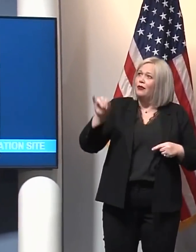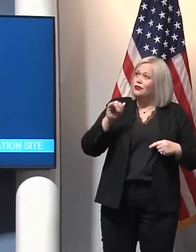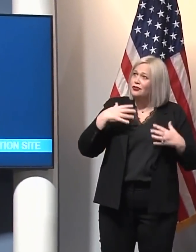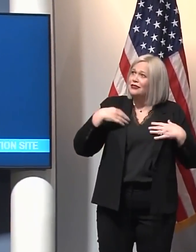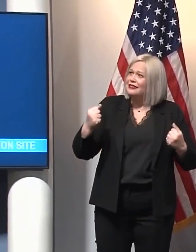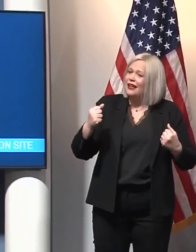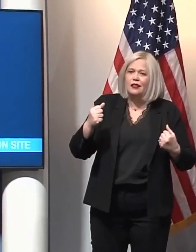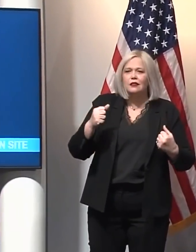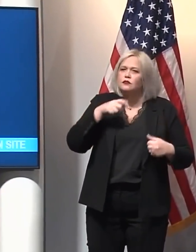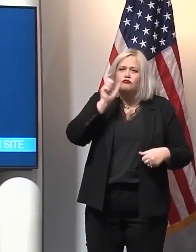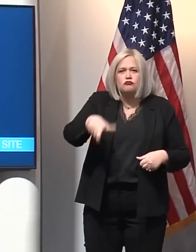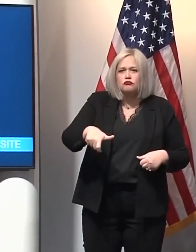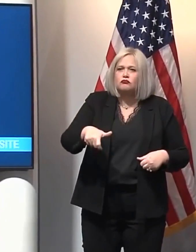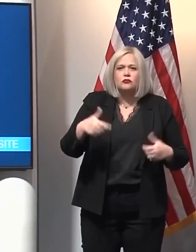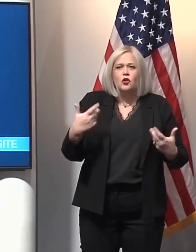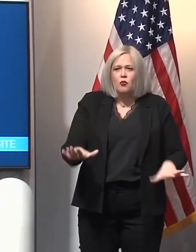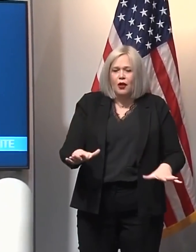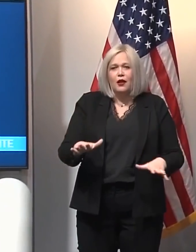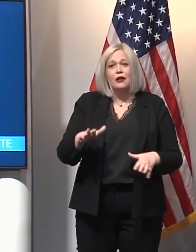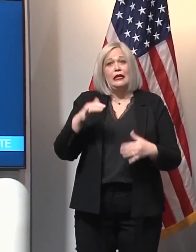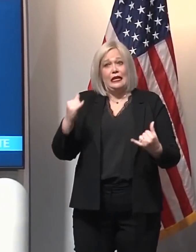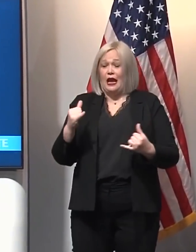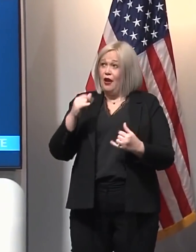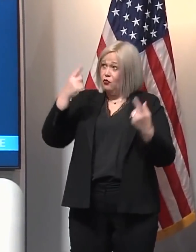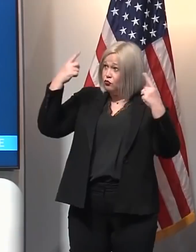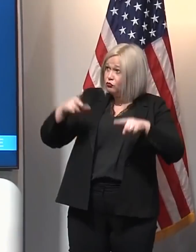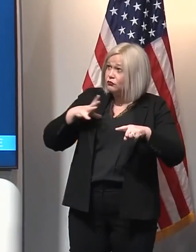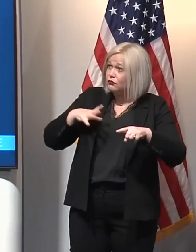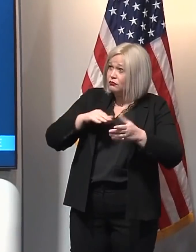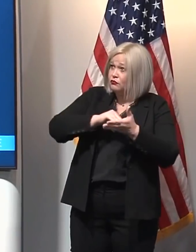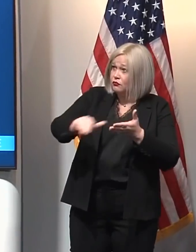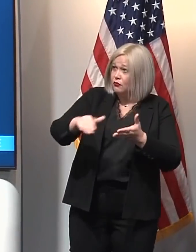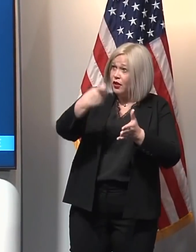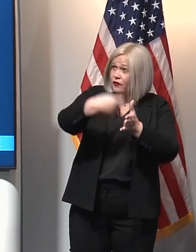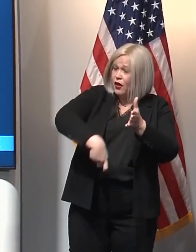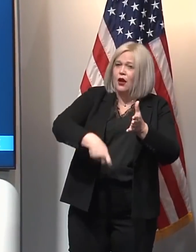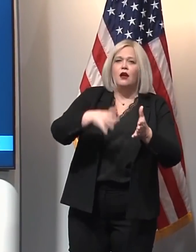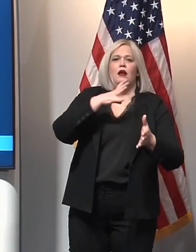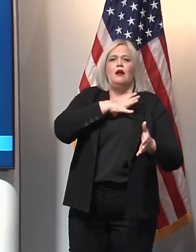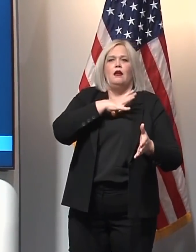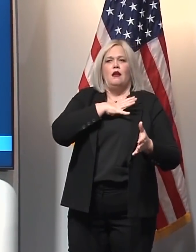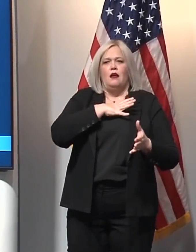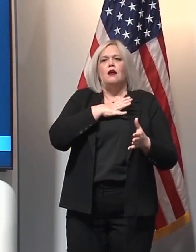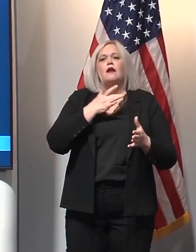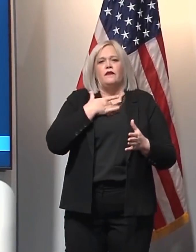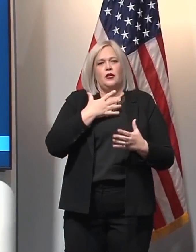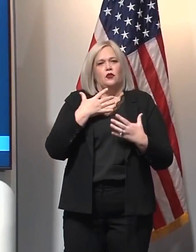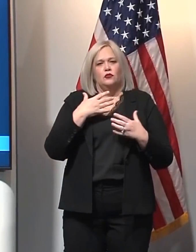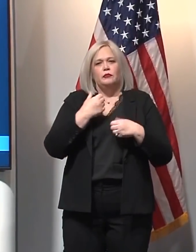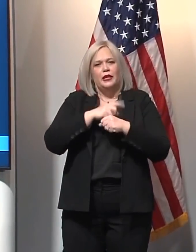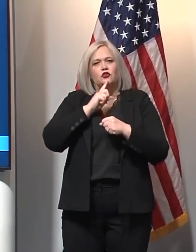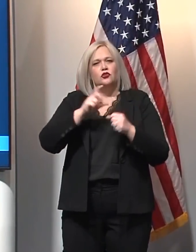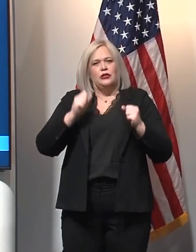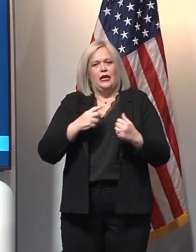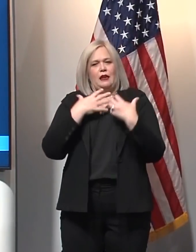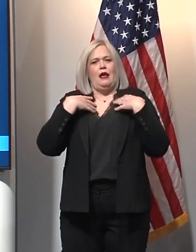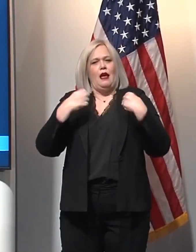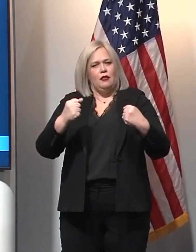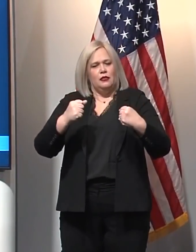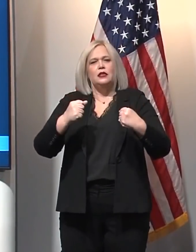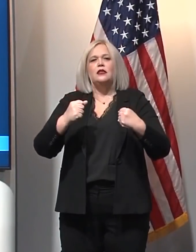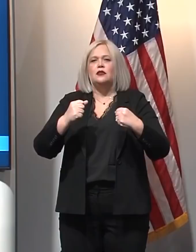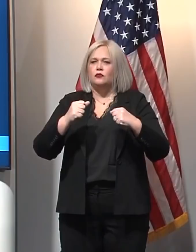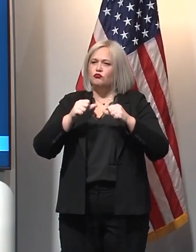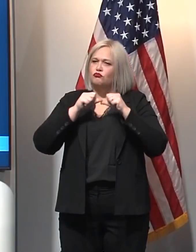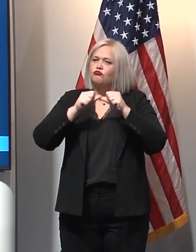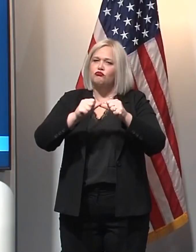care, and this will help give Michiganders peace of mind needed to continue staying healthy and staying safe and getting